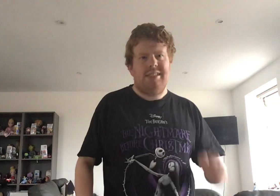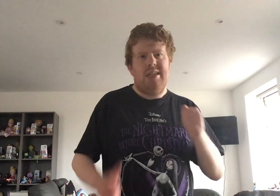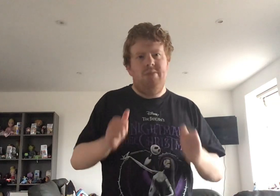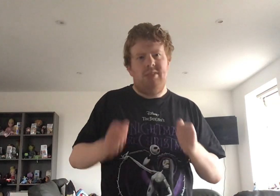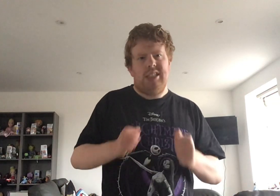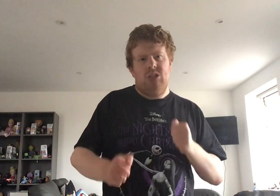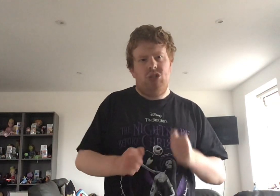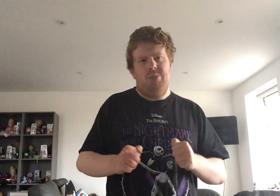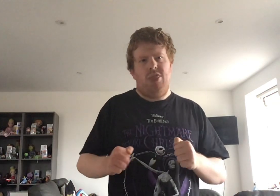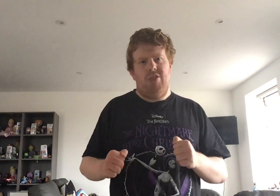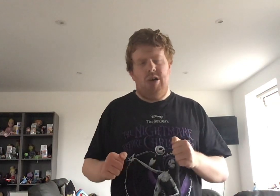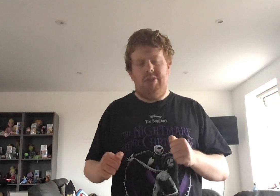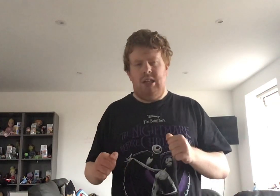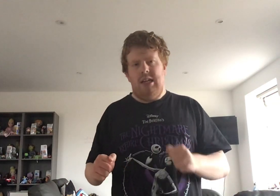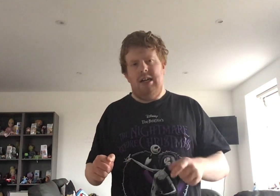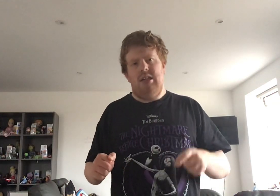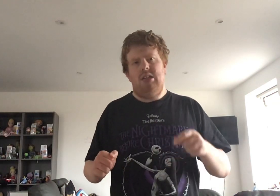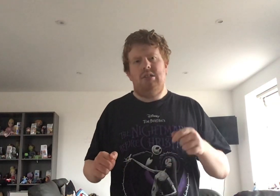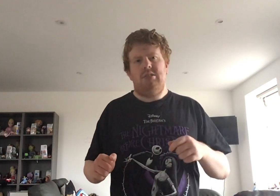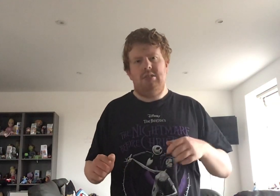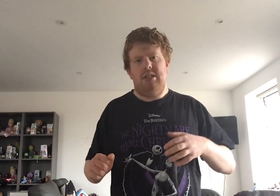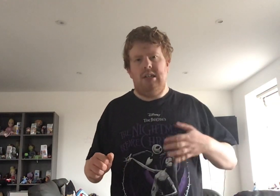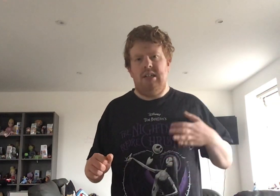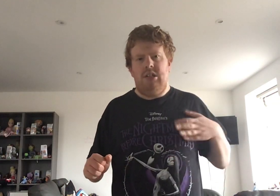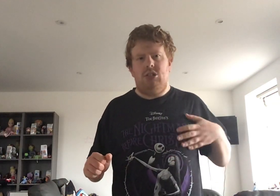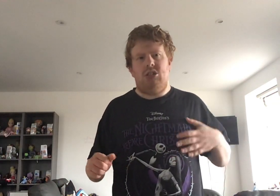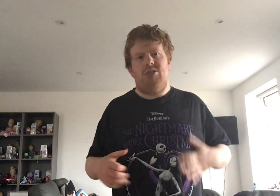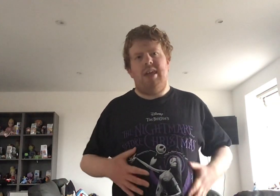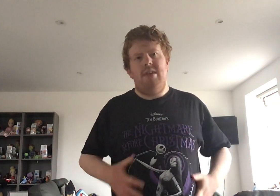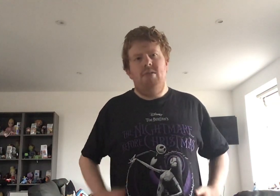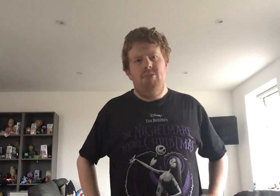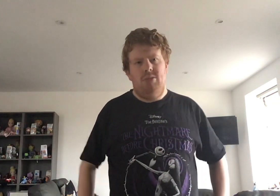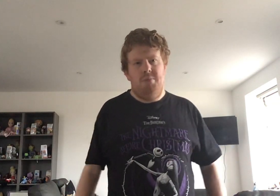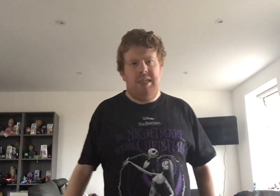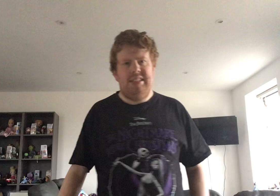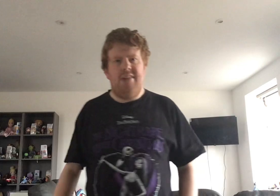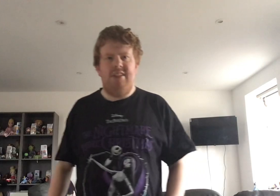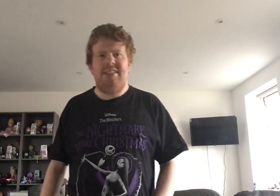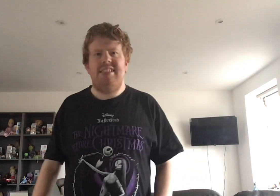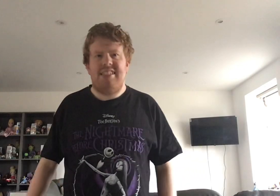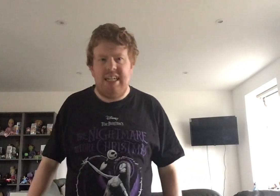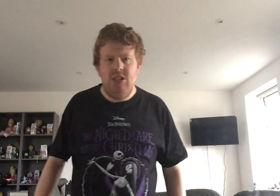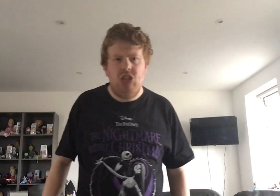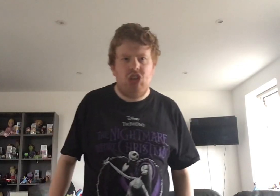tantrum-throwing. Yeah. So he would be given detention,